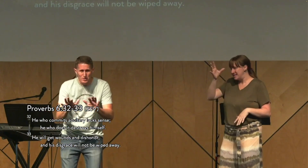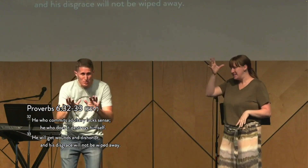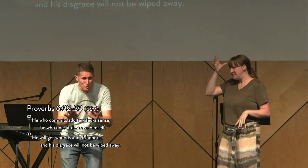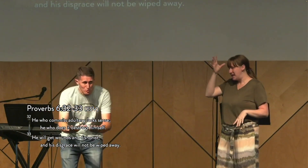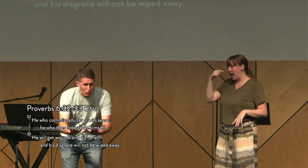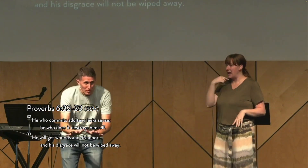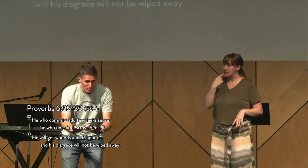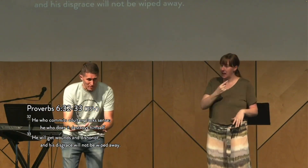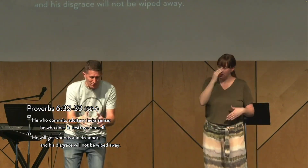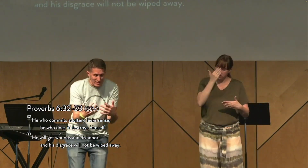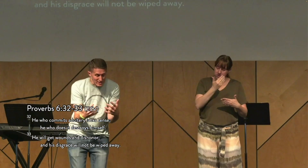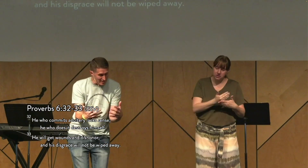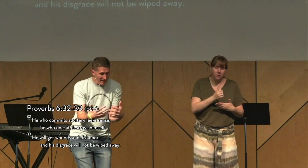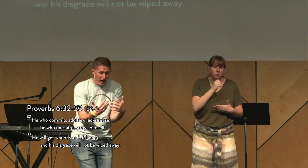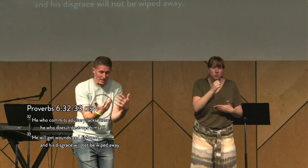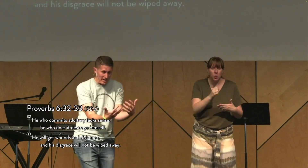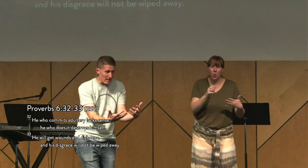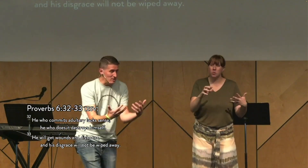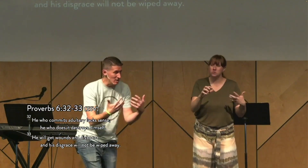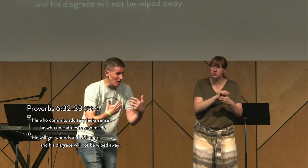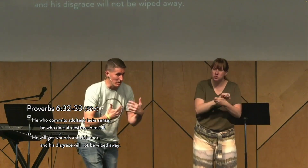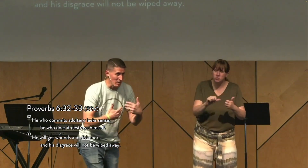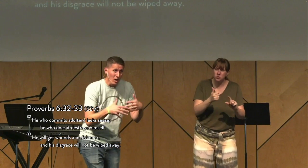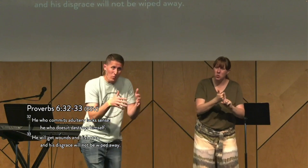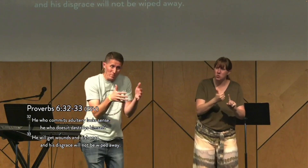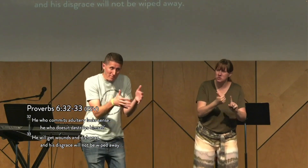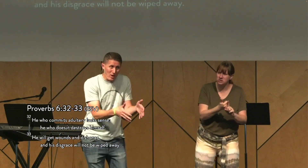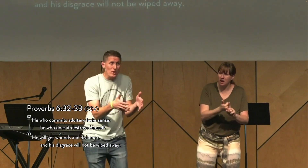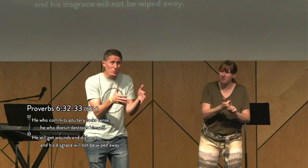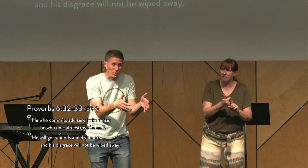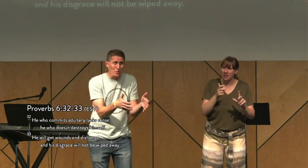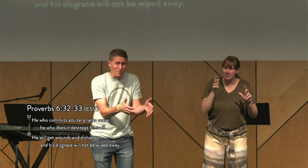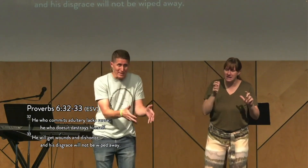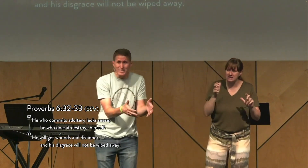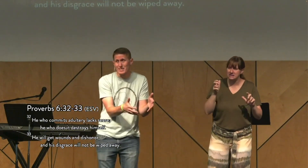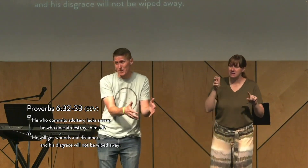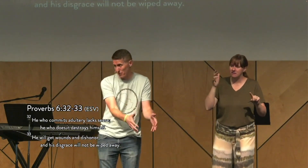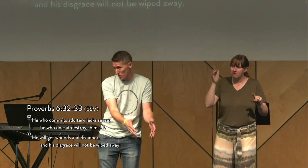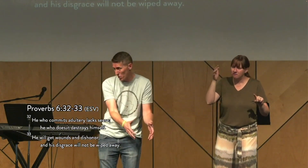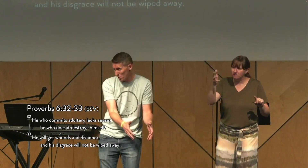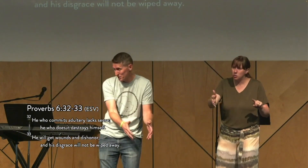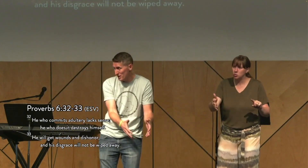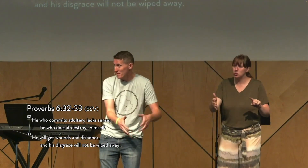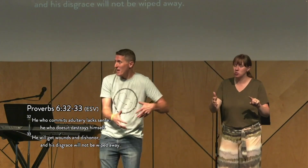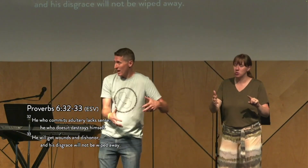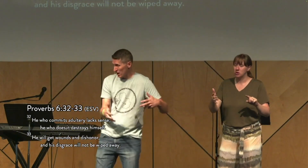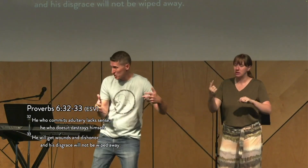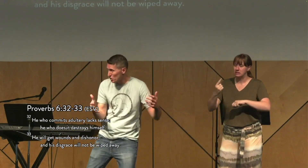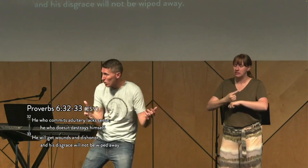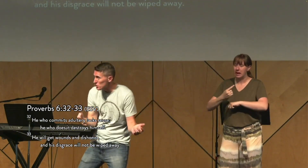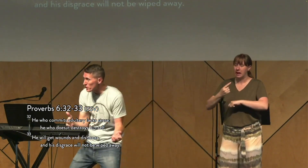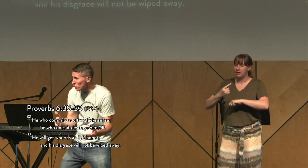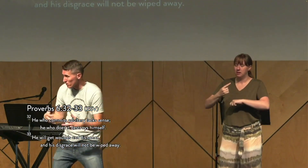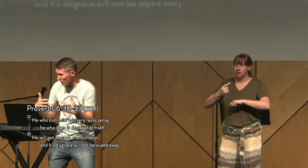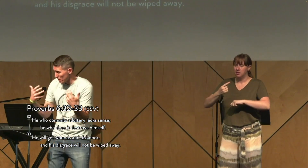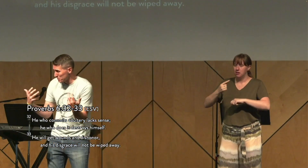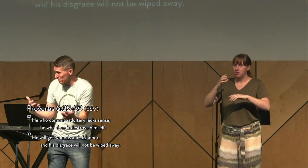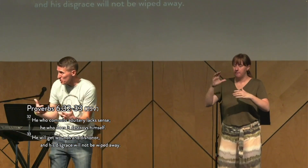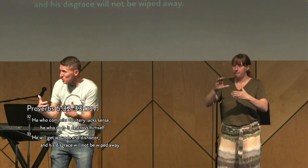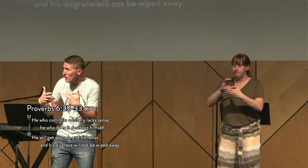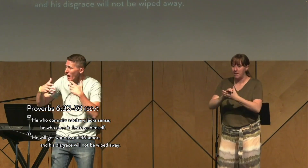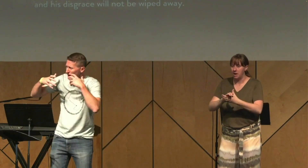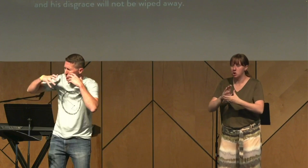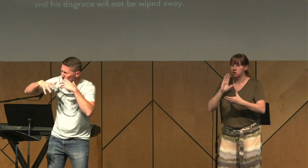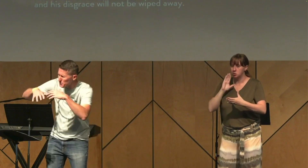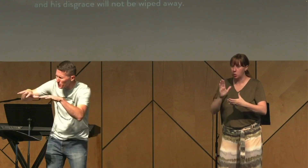don't destroy yourself. Listen, a day's coming when marriage will be difficult, and adultery will